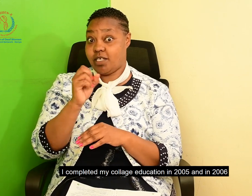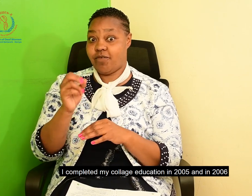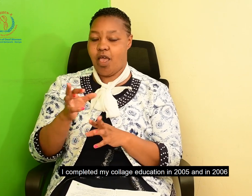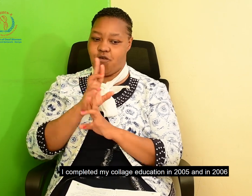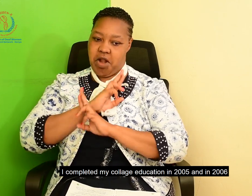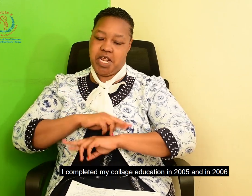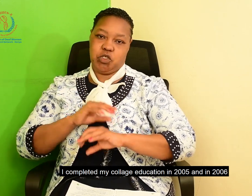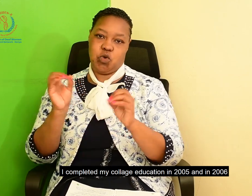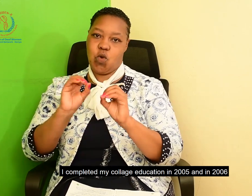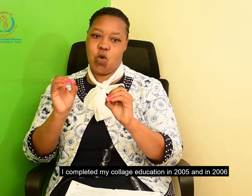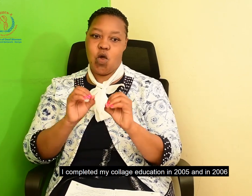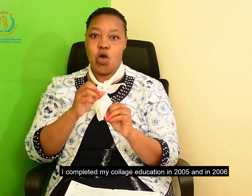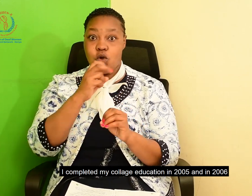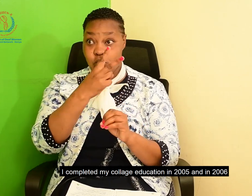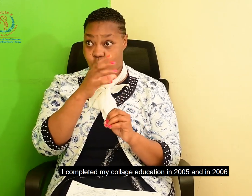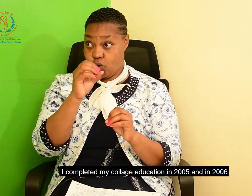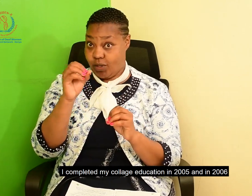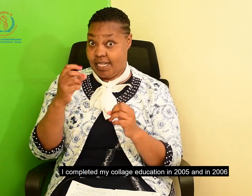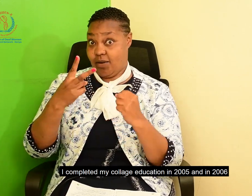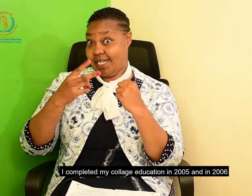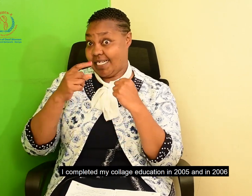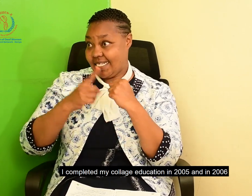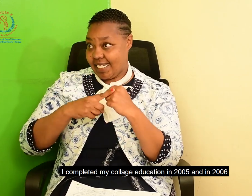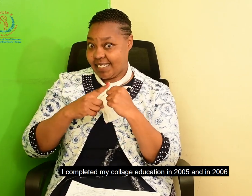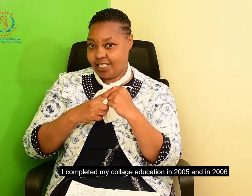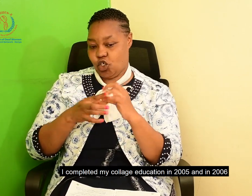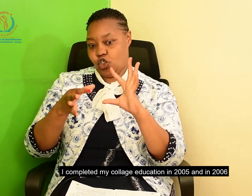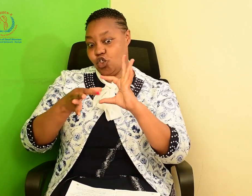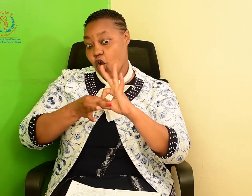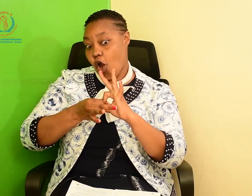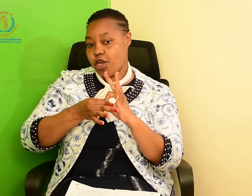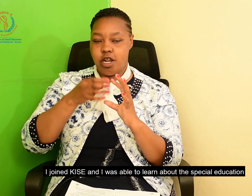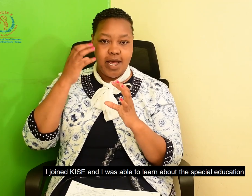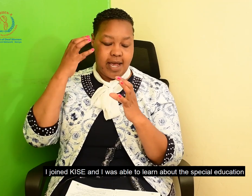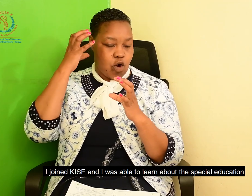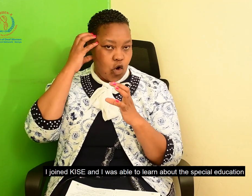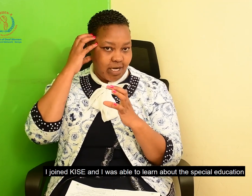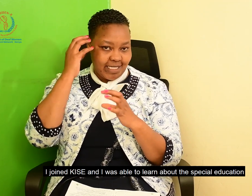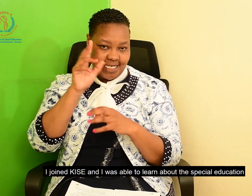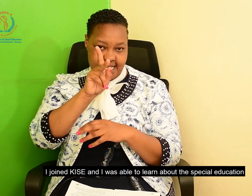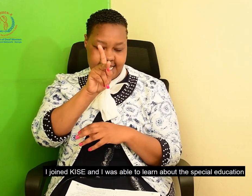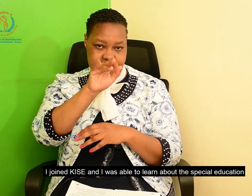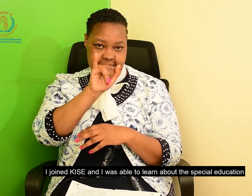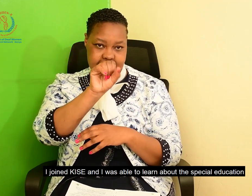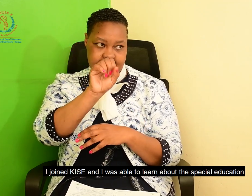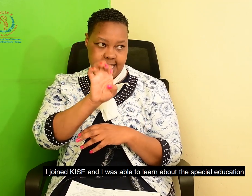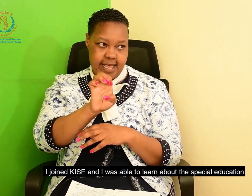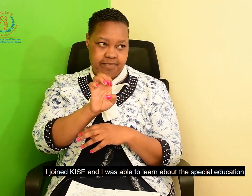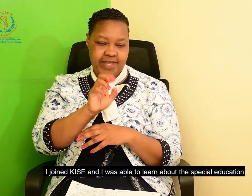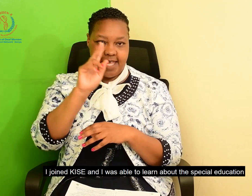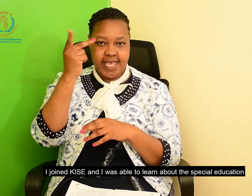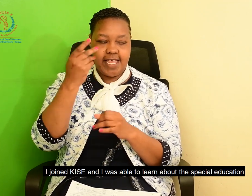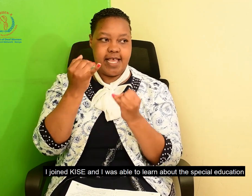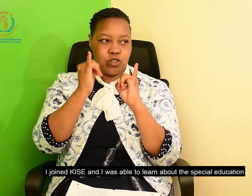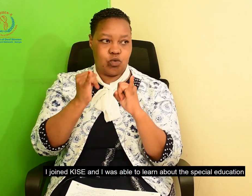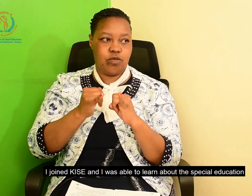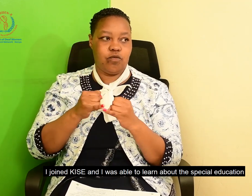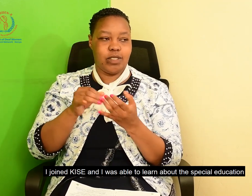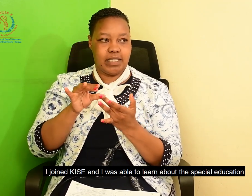in 2005. And in 2006, I joined a college called KCSE. That's where I